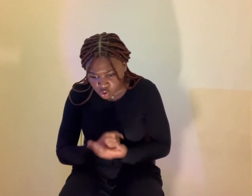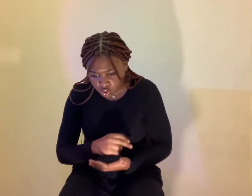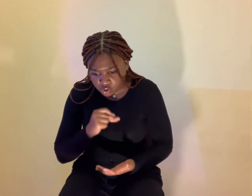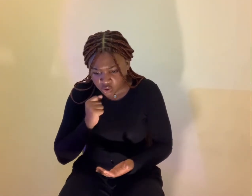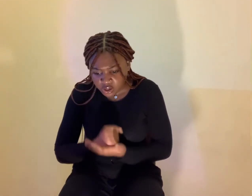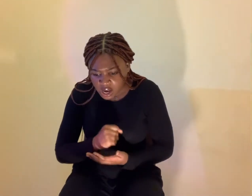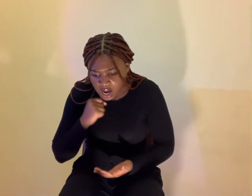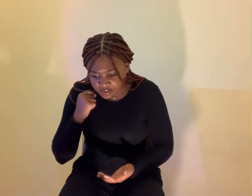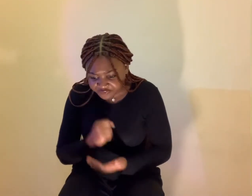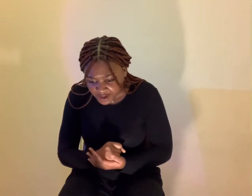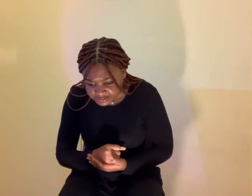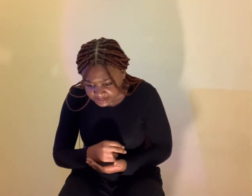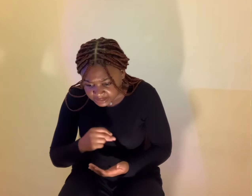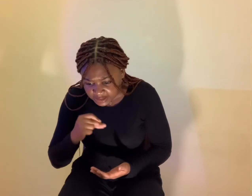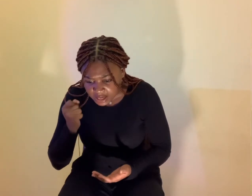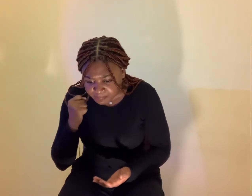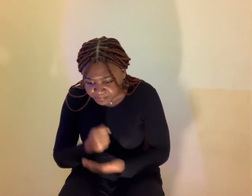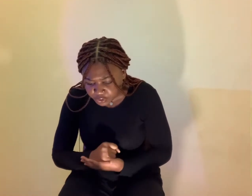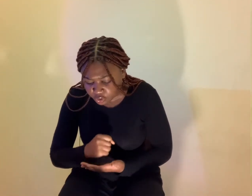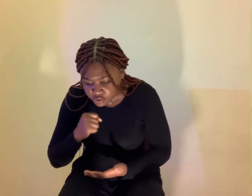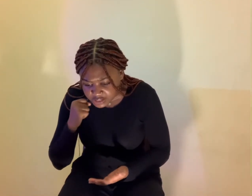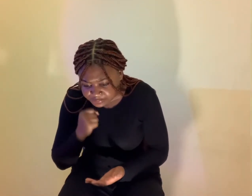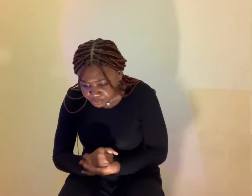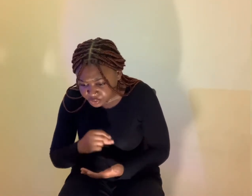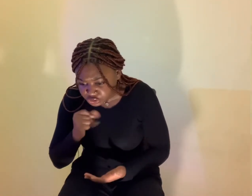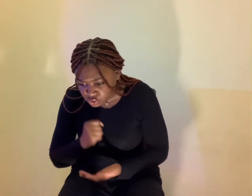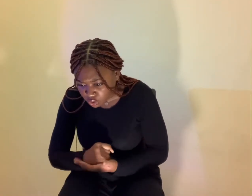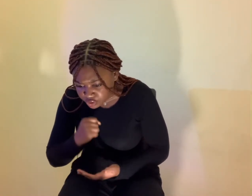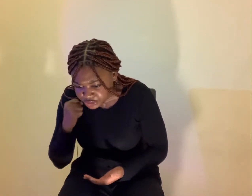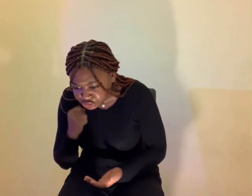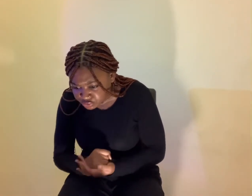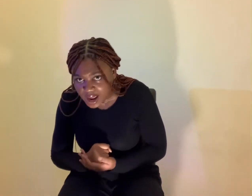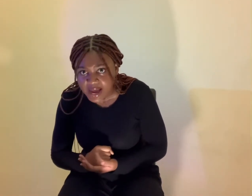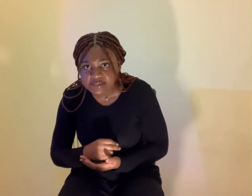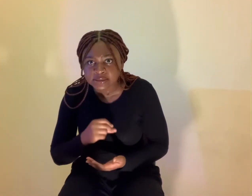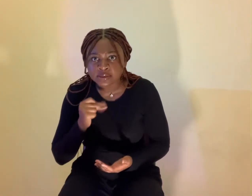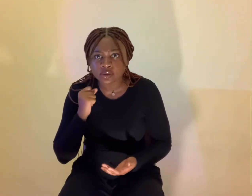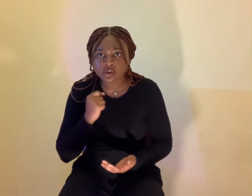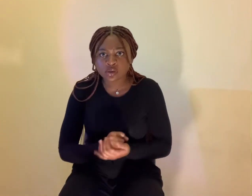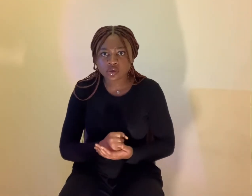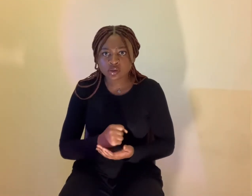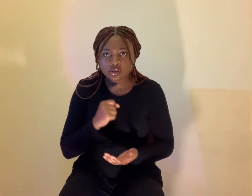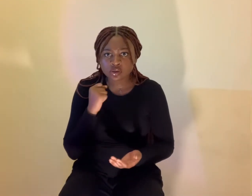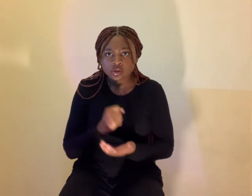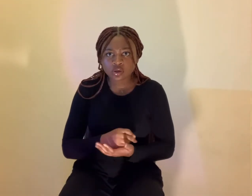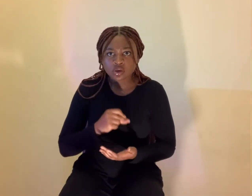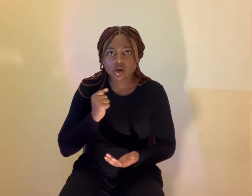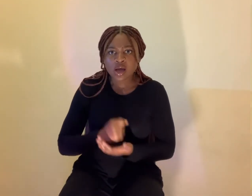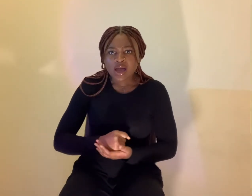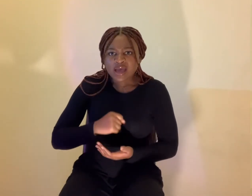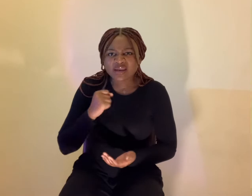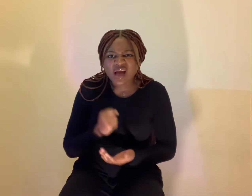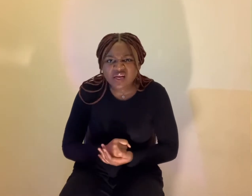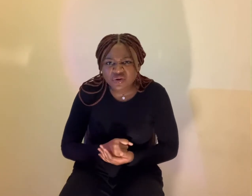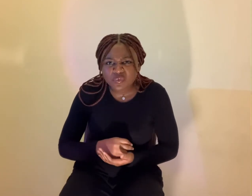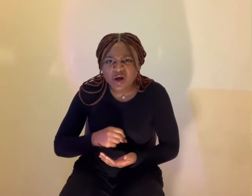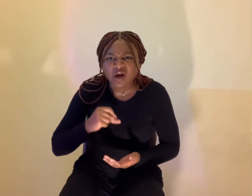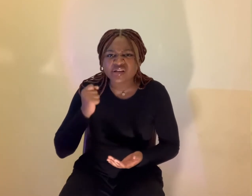affecting the upper respiratory tract in other words